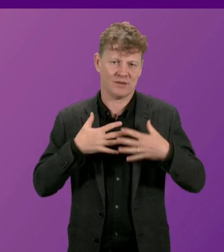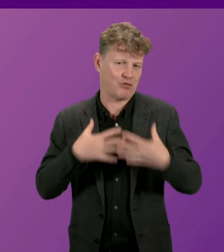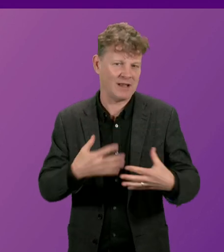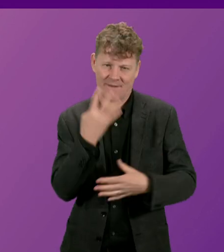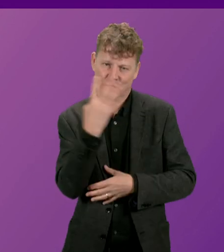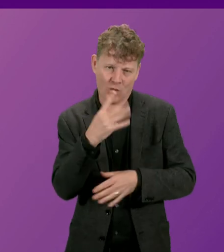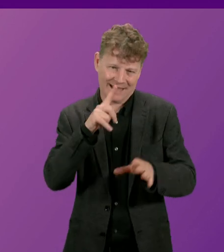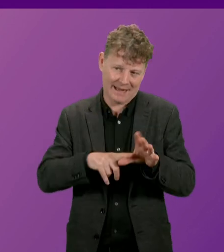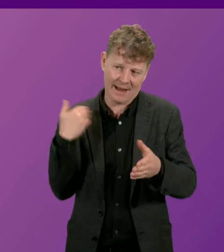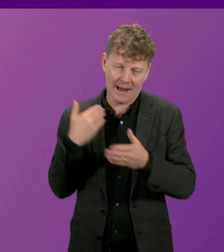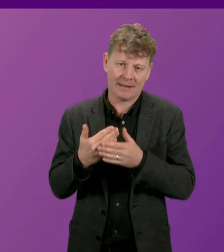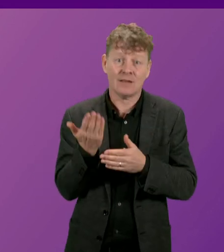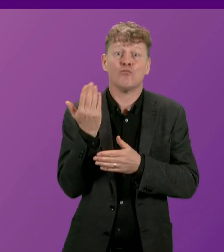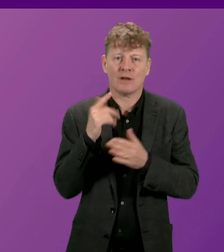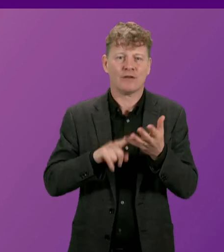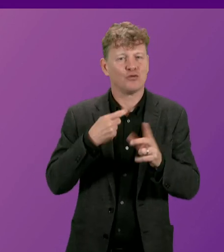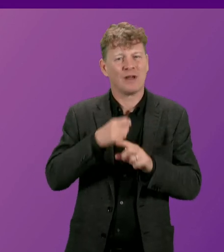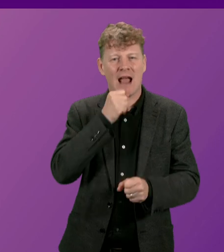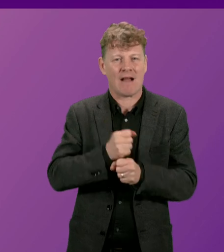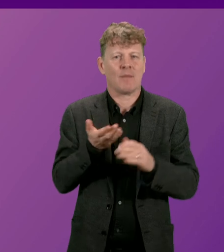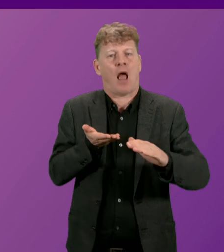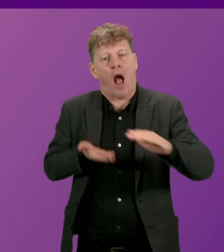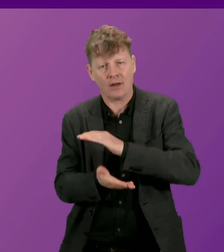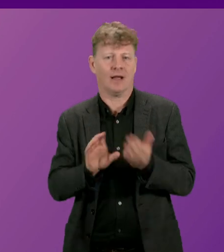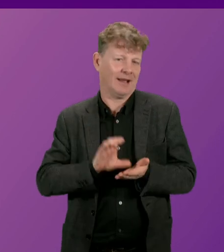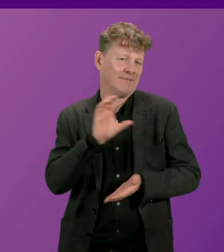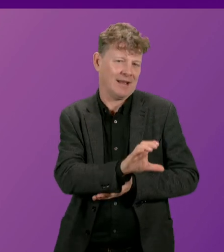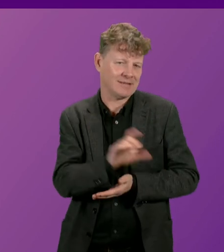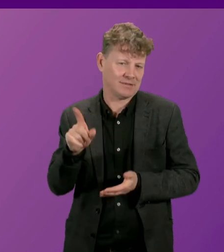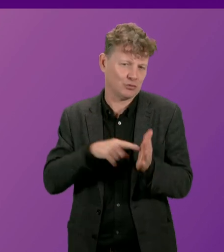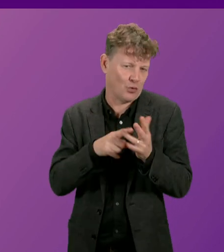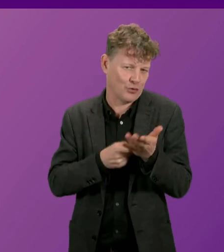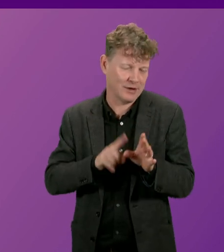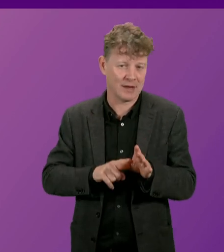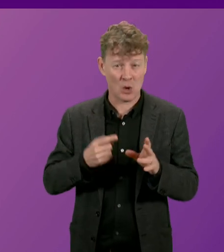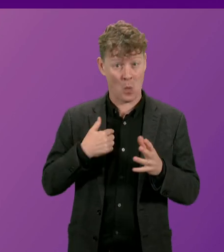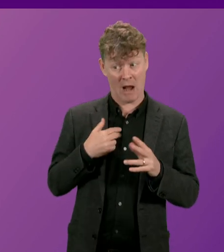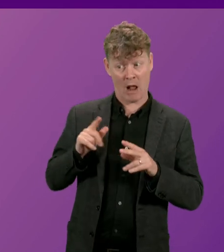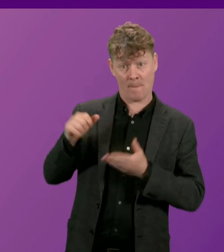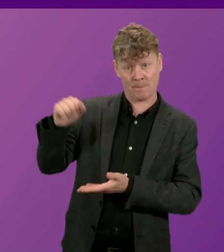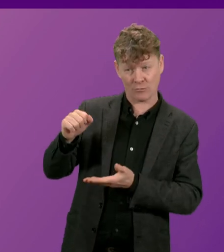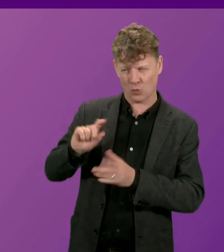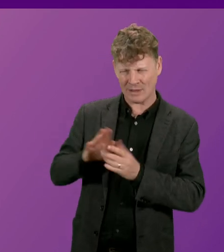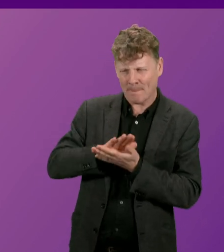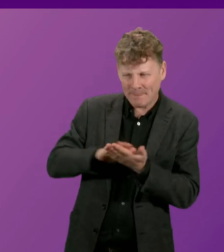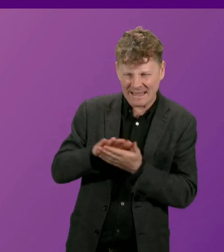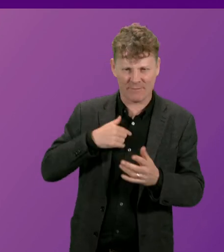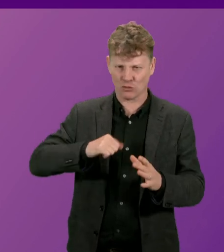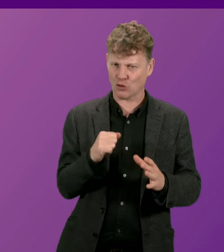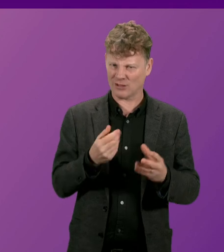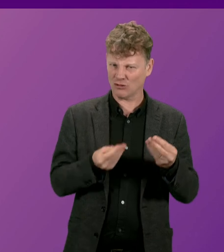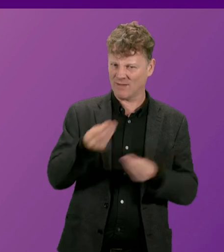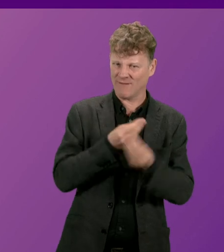underinvestment by the previous United Kingdom Government. We are assessing what the UK Budget means for Scotland's public finances and in particular